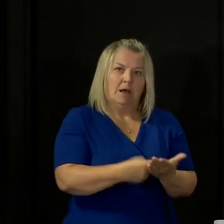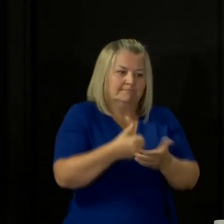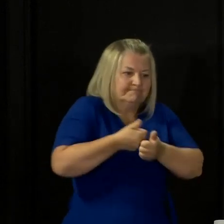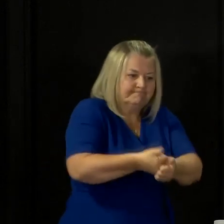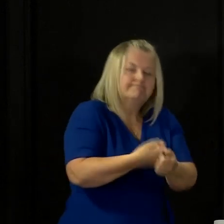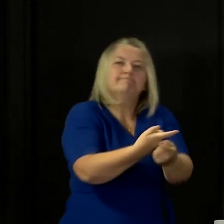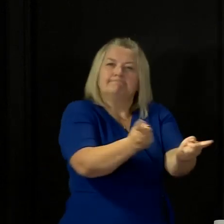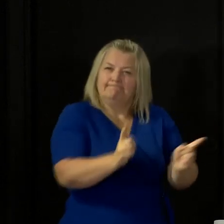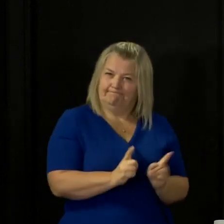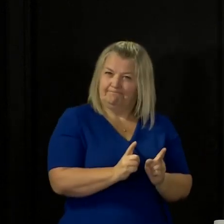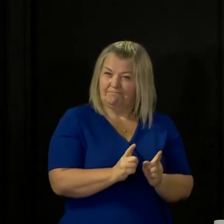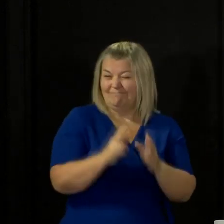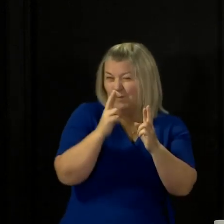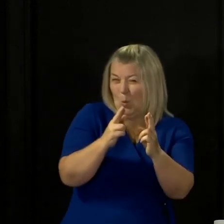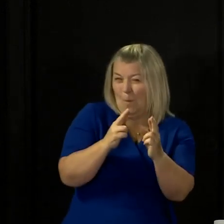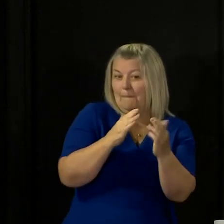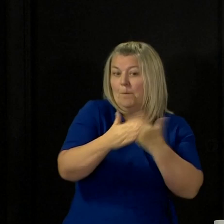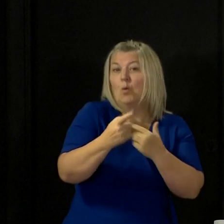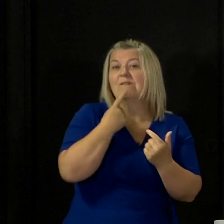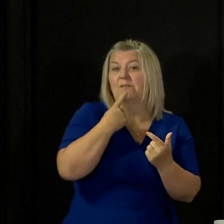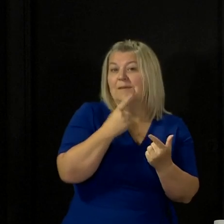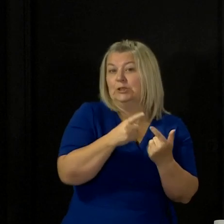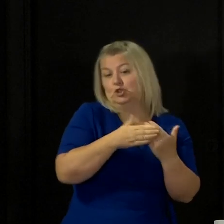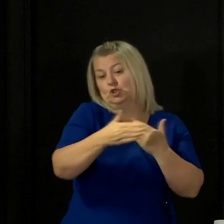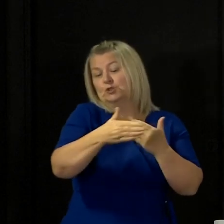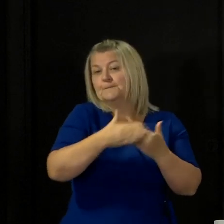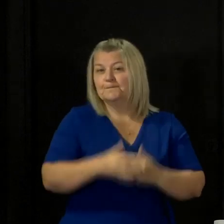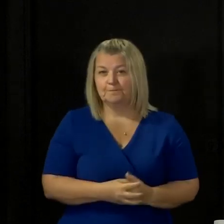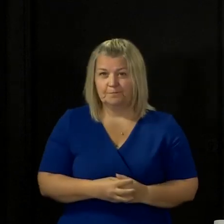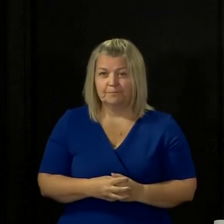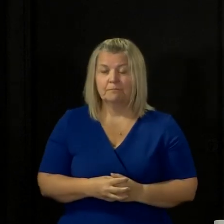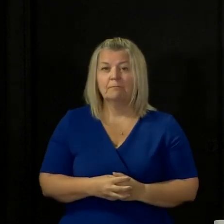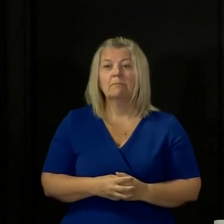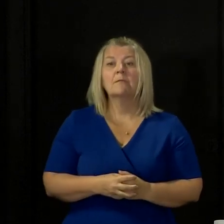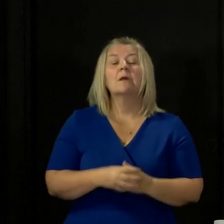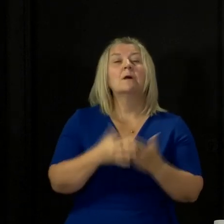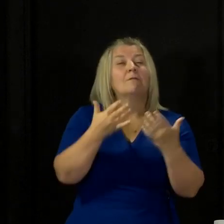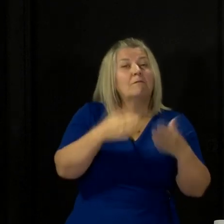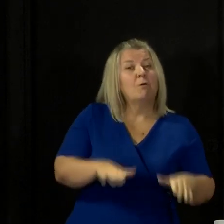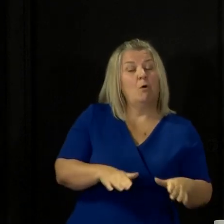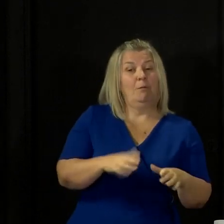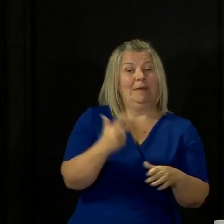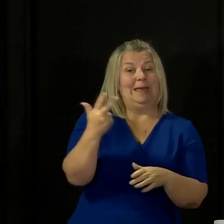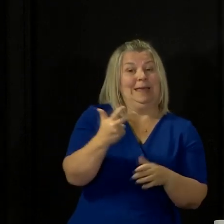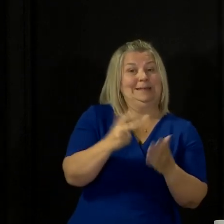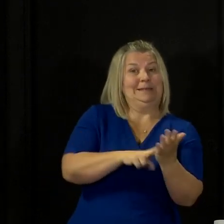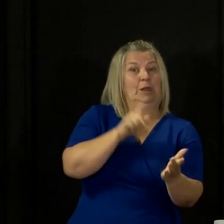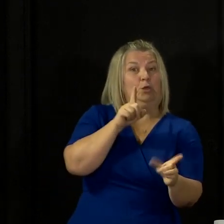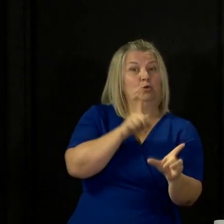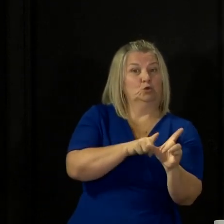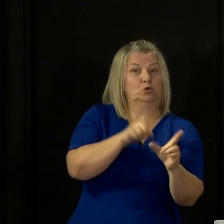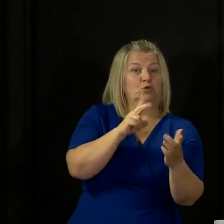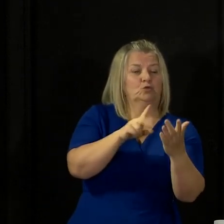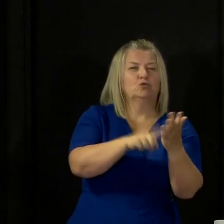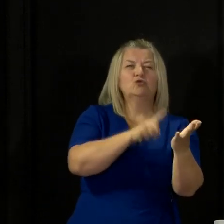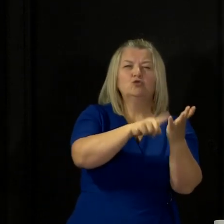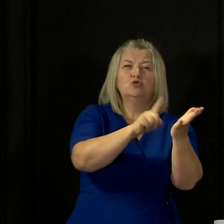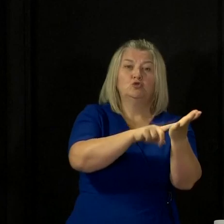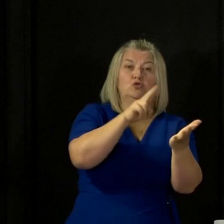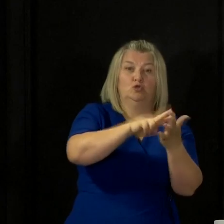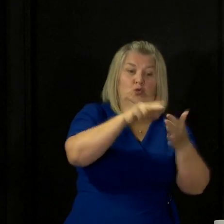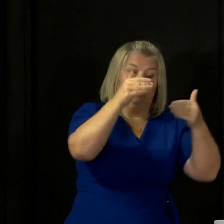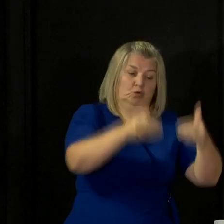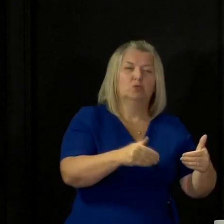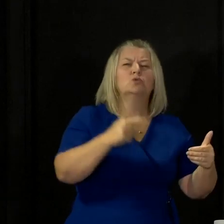over the next few weeks. Before then, for the period from the 18th of June onwards, that's from next